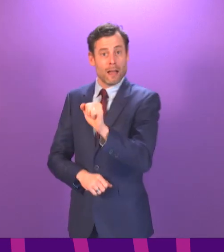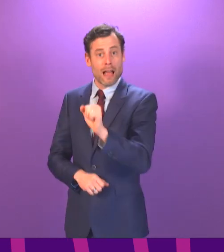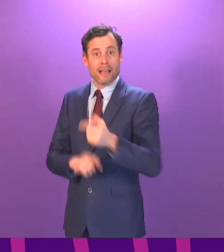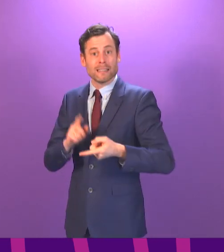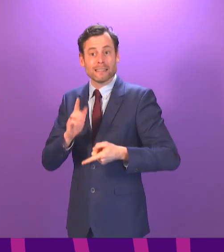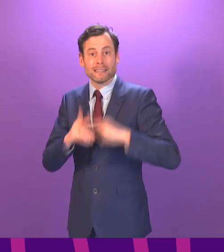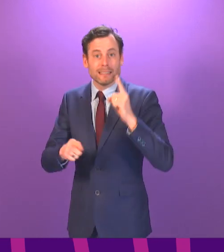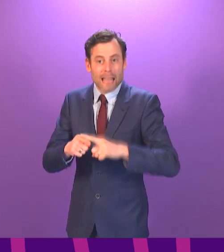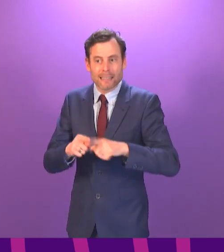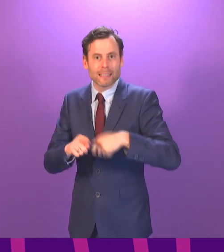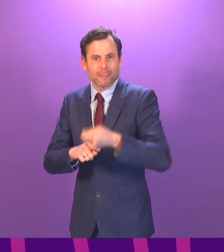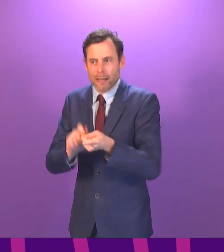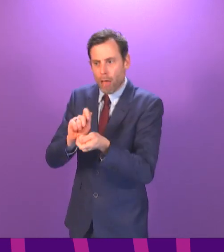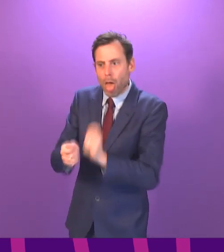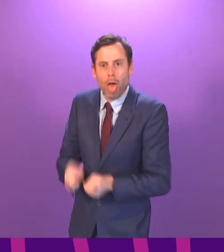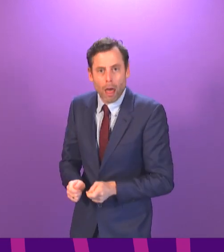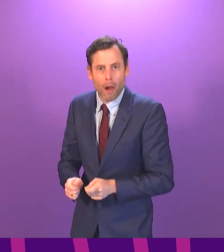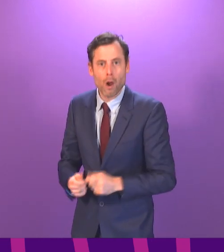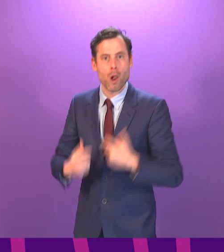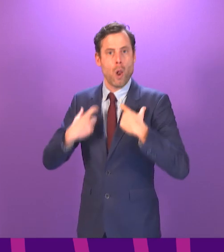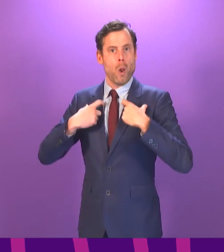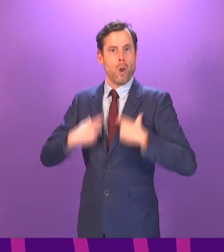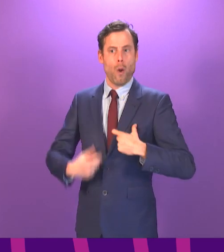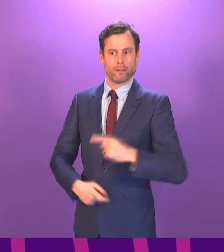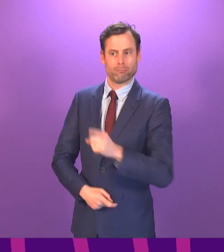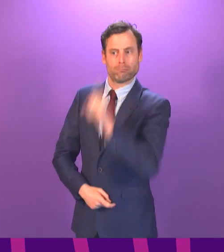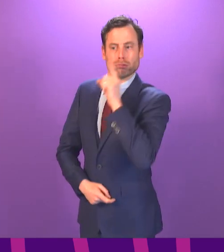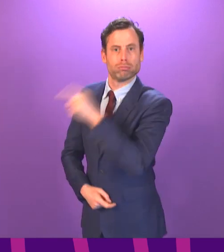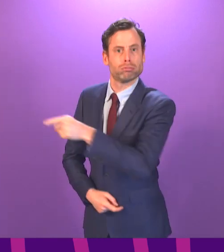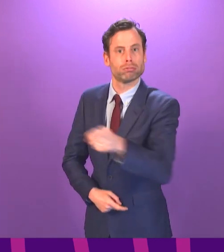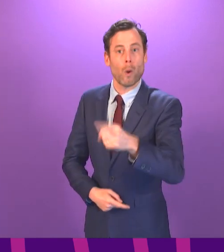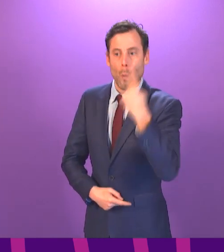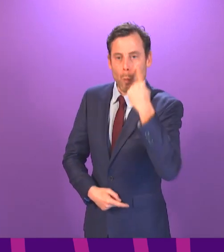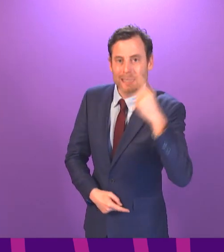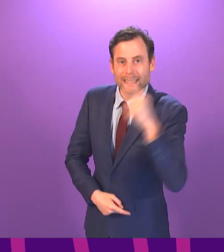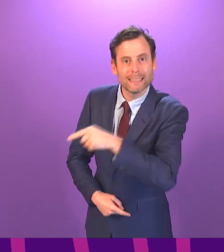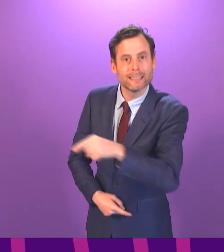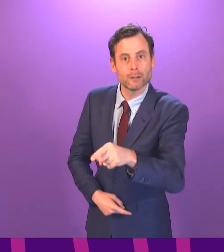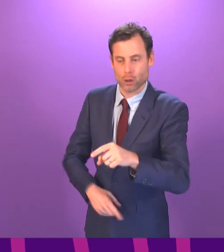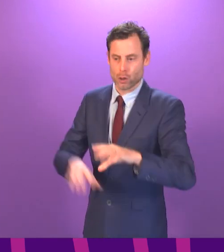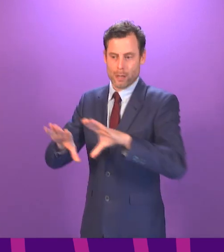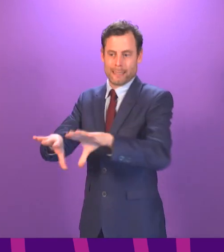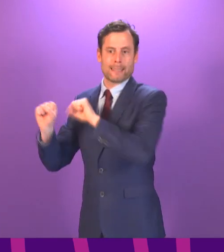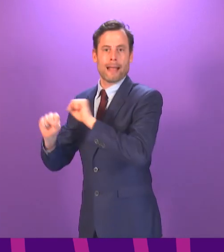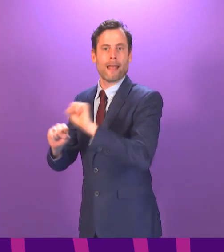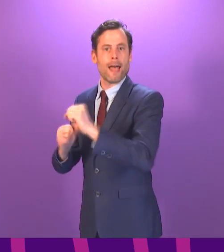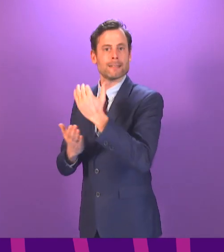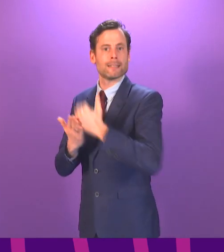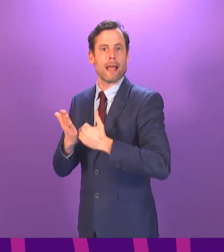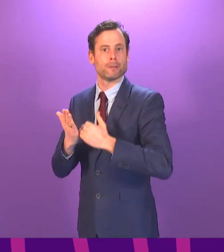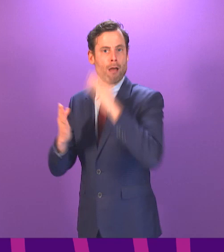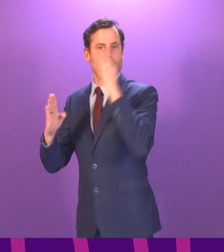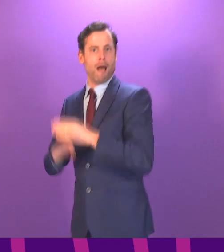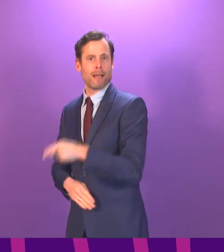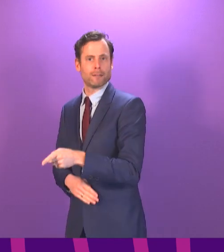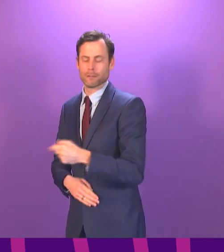lawyers shutting down key witnesses and statement. This parliament, this country, should not have to put up with this. So today